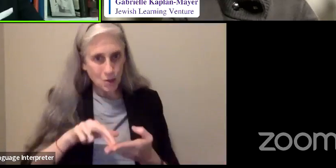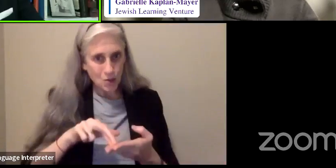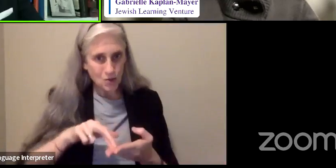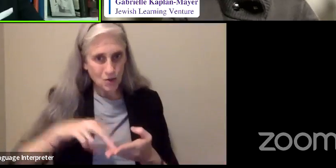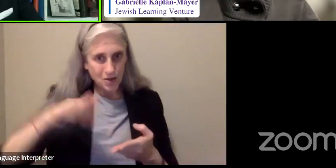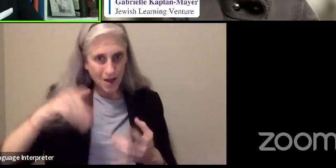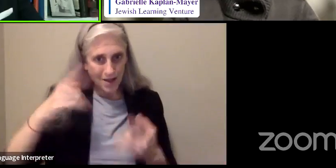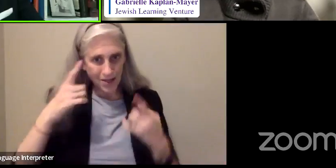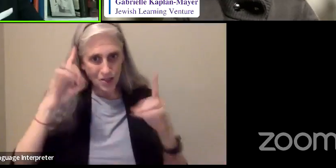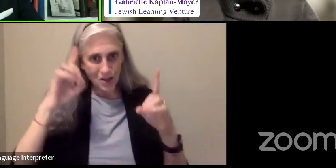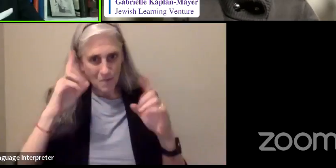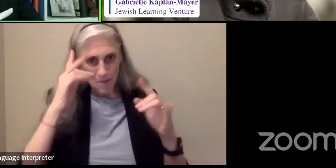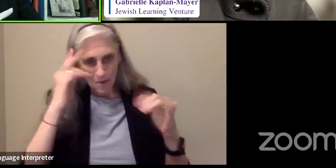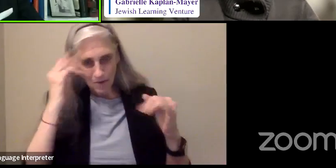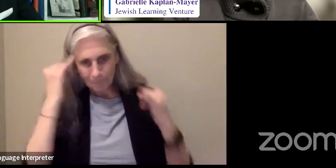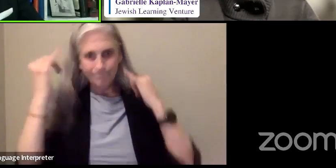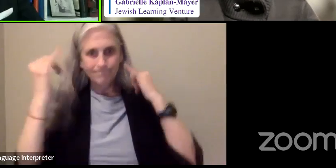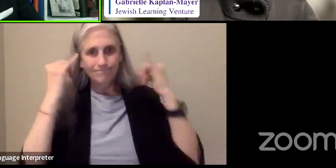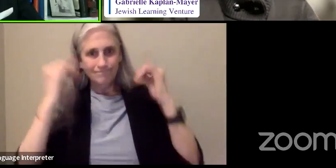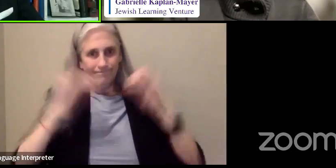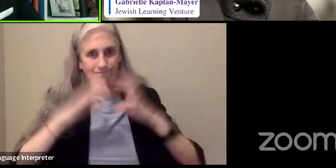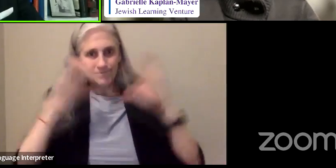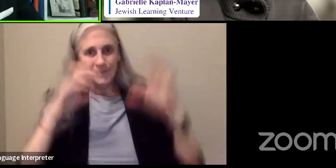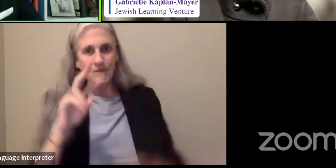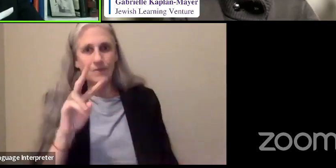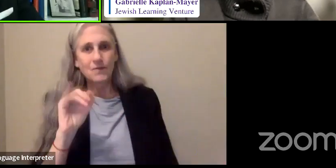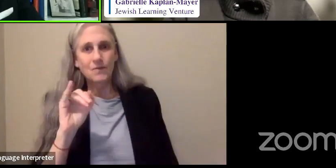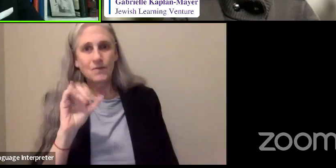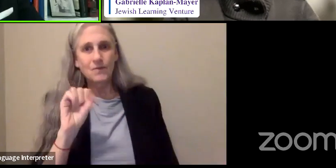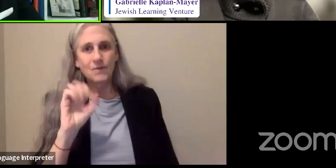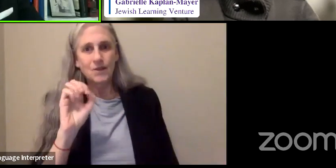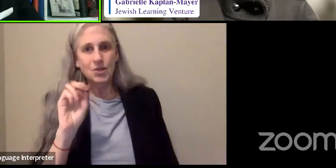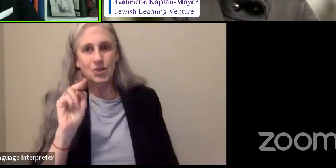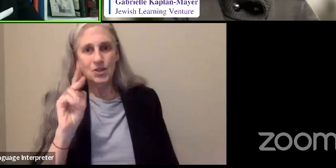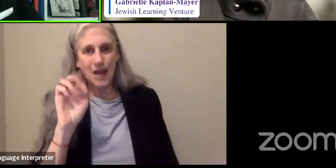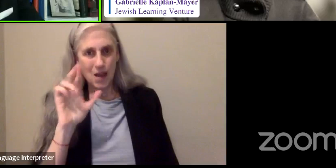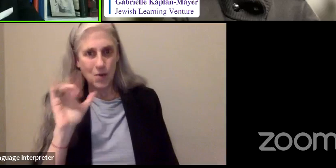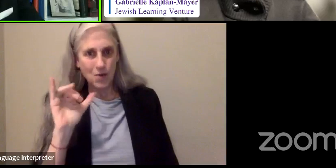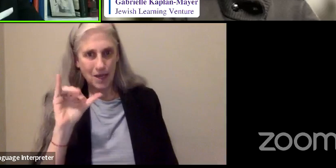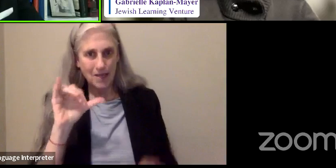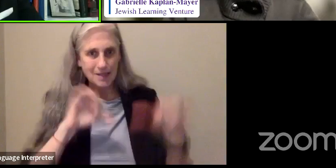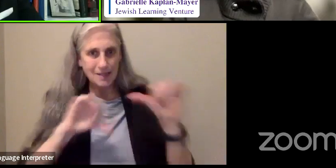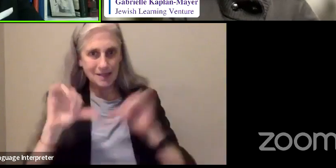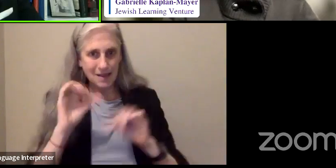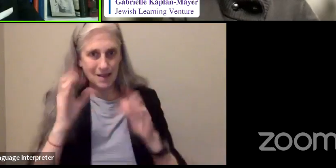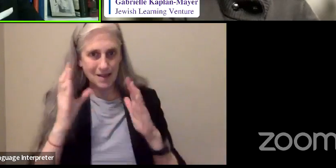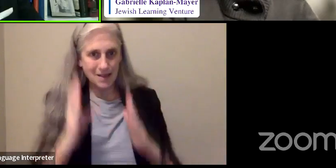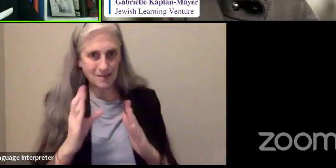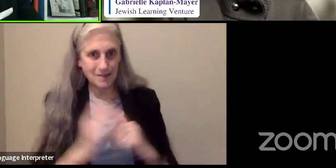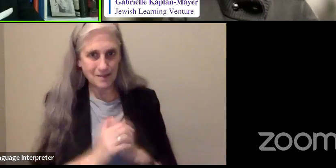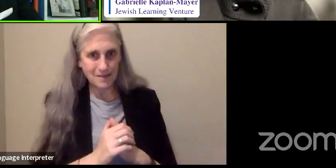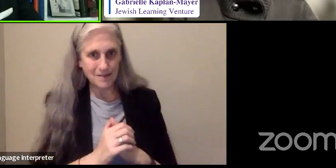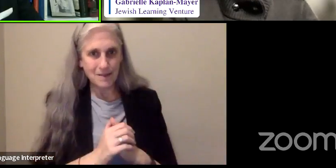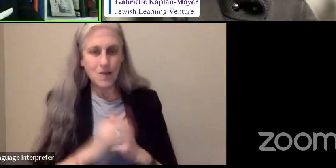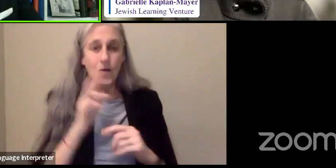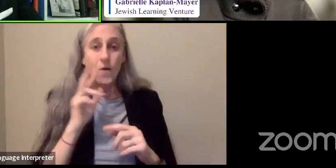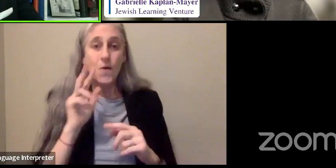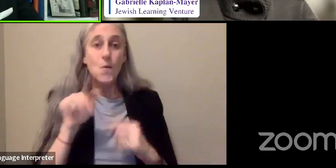Visionary scientists. And, so, when you look around